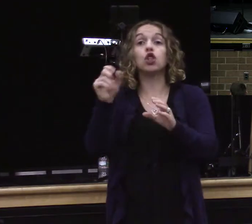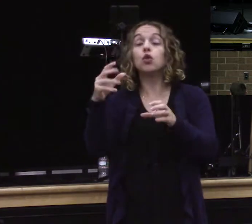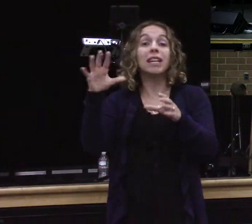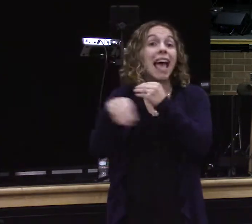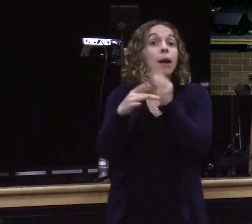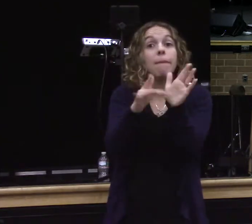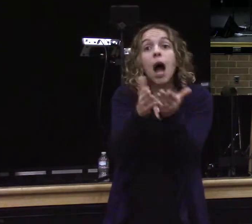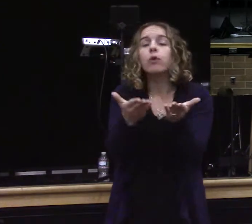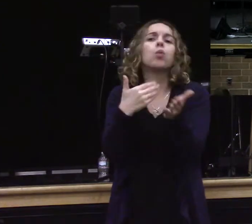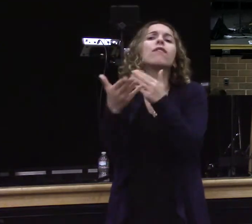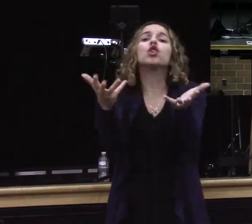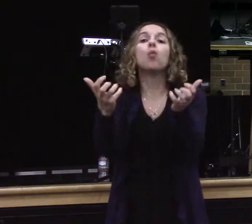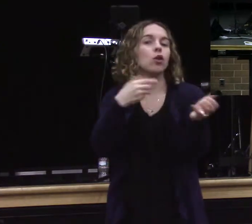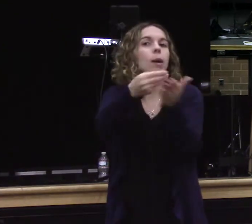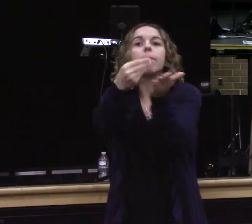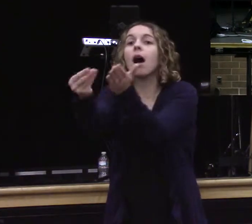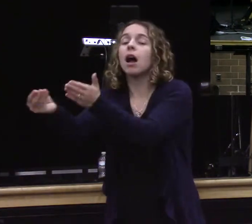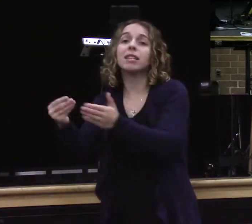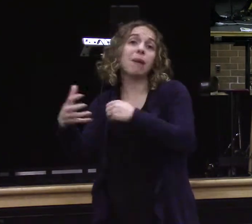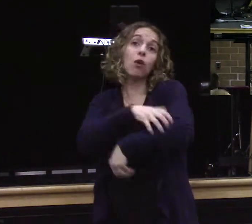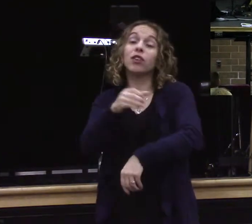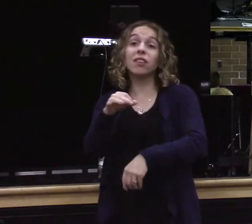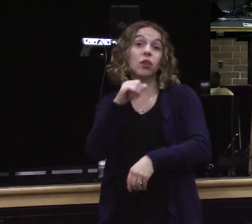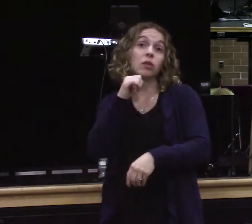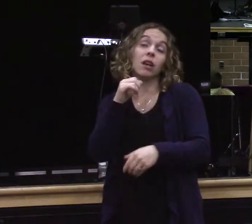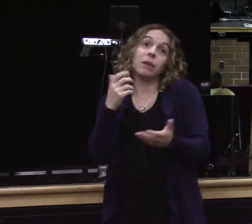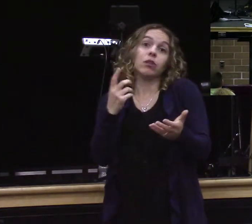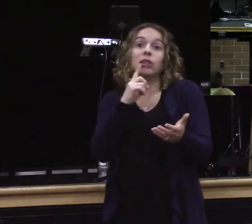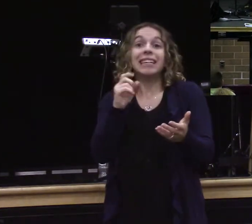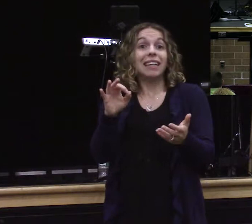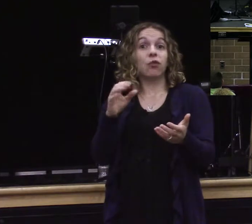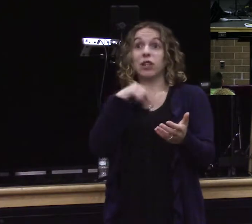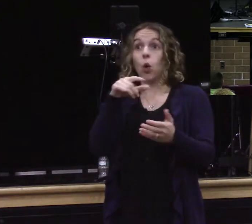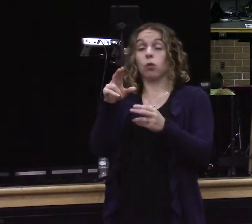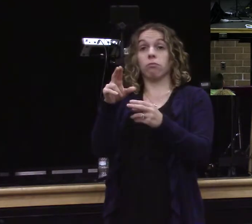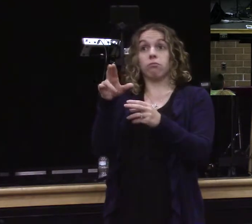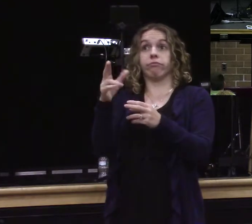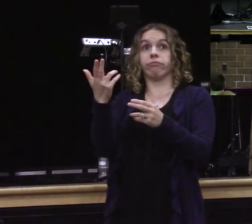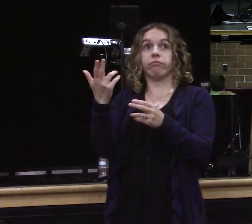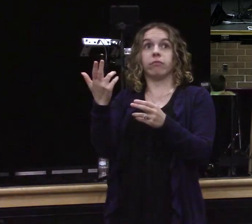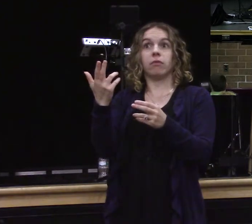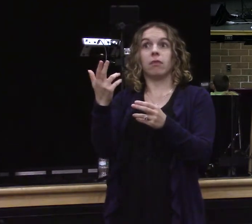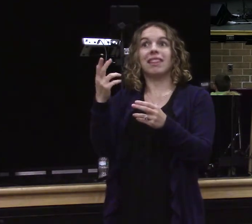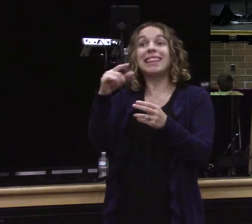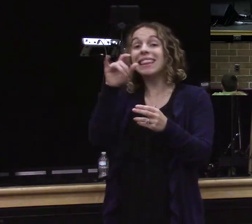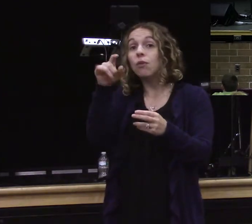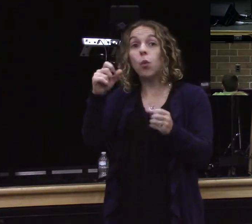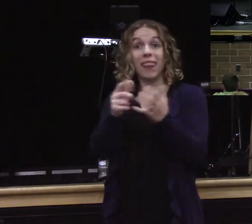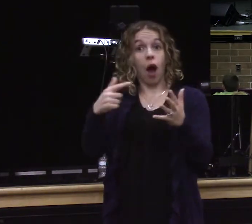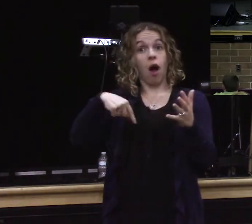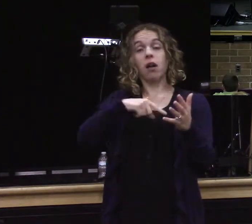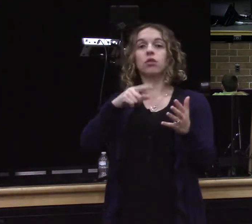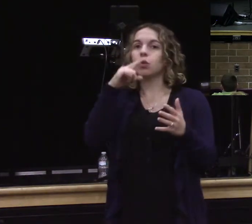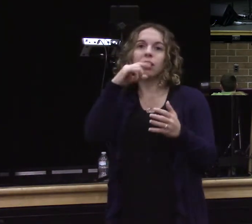literature in there and it's just a powerful way to minister but the key to this story and I want you to get involved in all